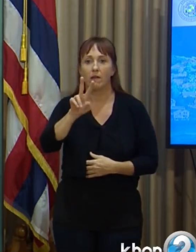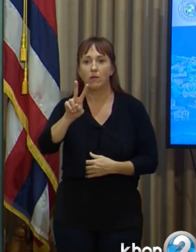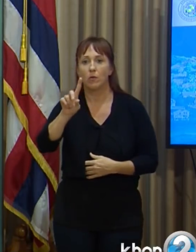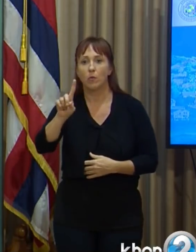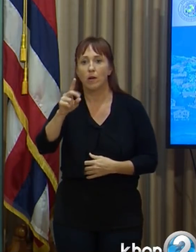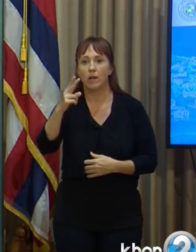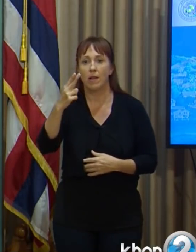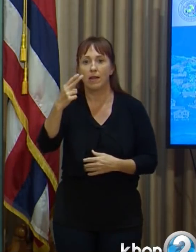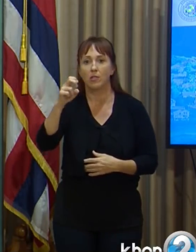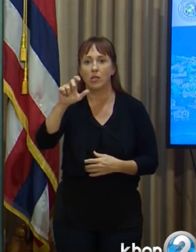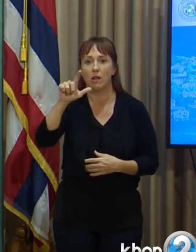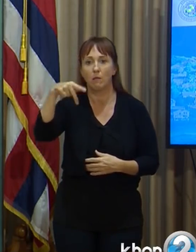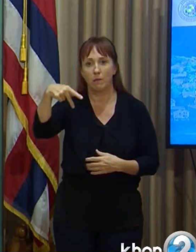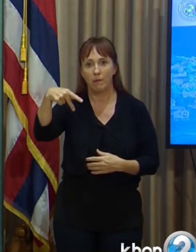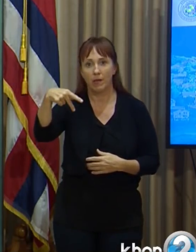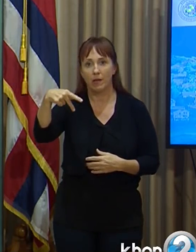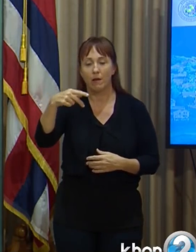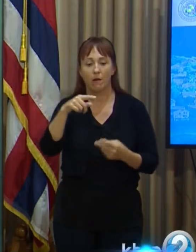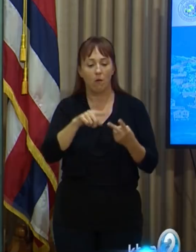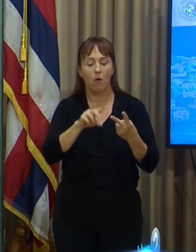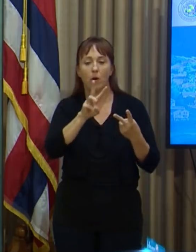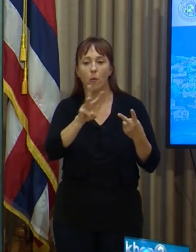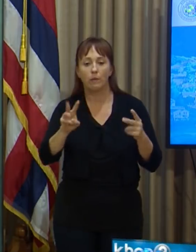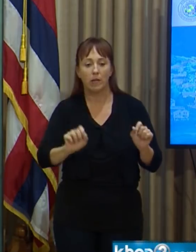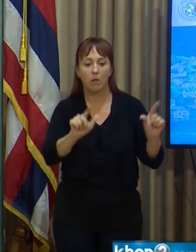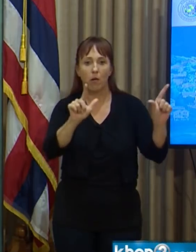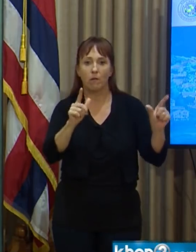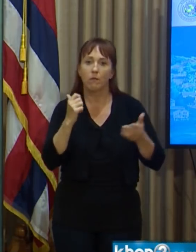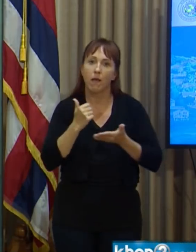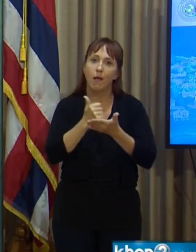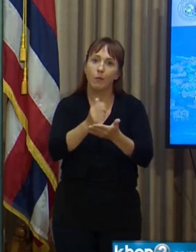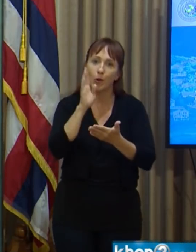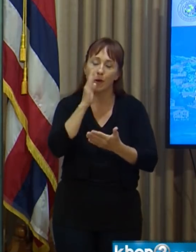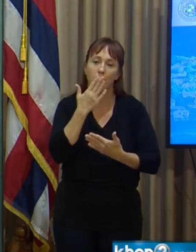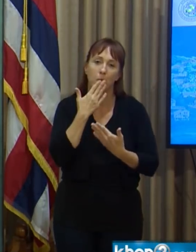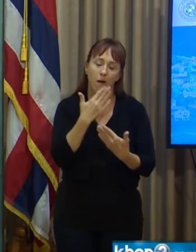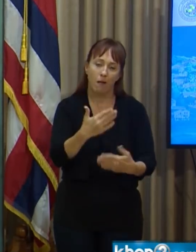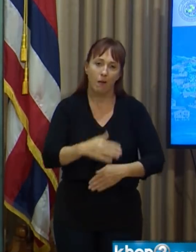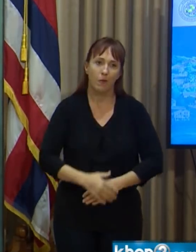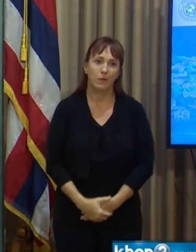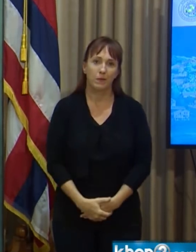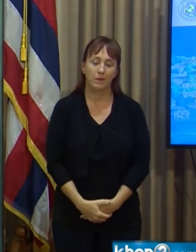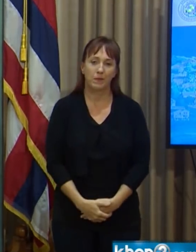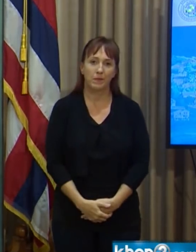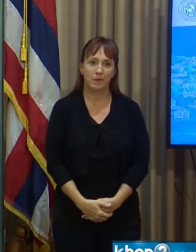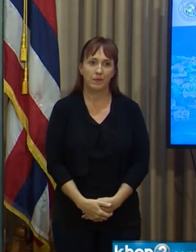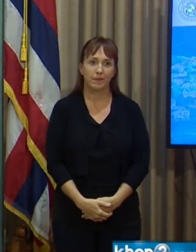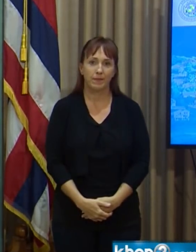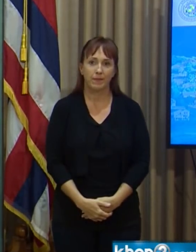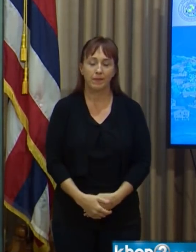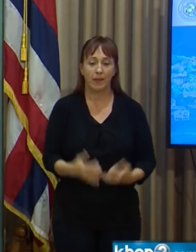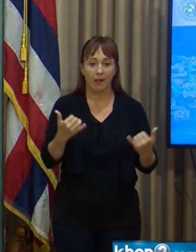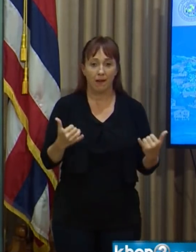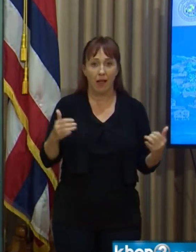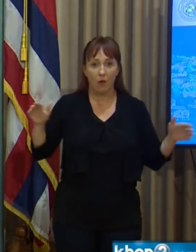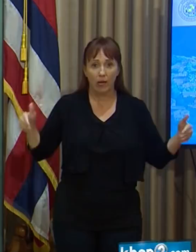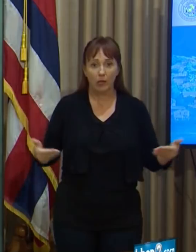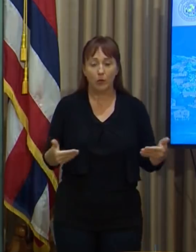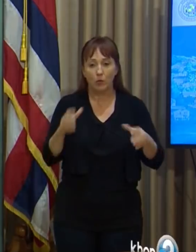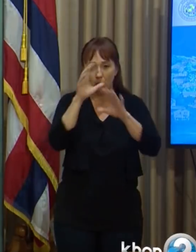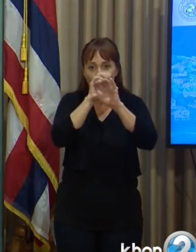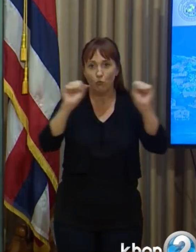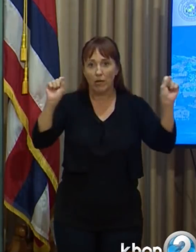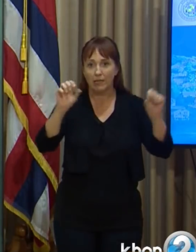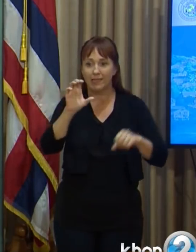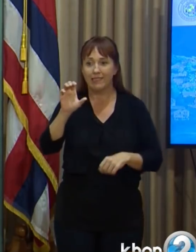-HELP, or go to our website, and we will assist you. Mahalo. Now I'd like to introduce the